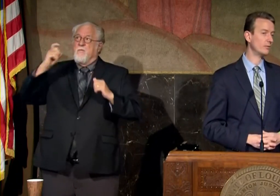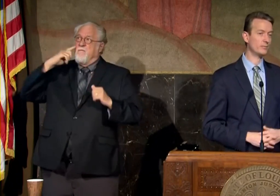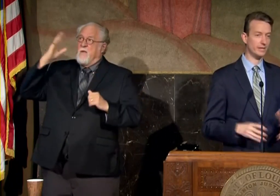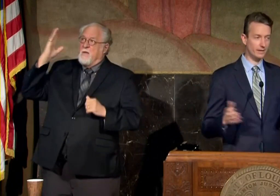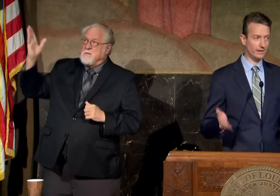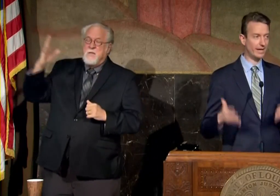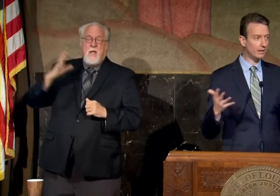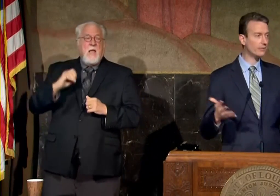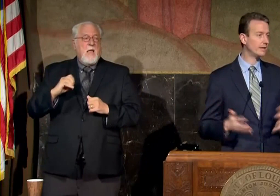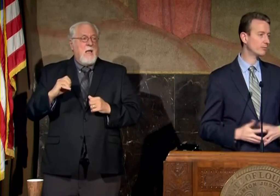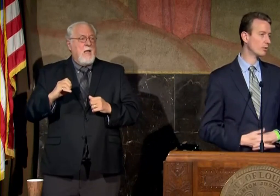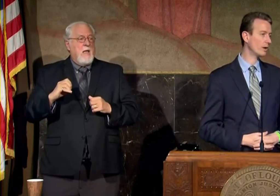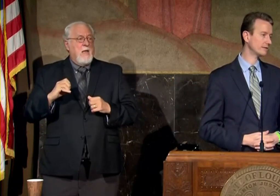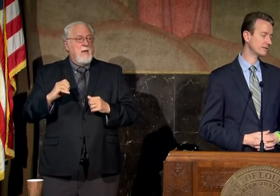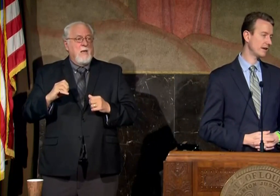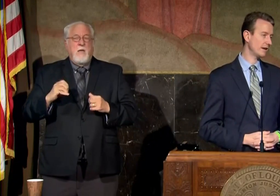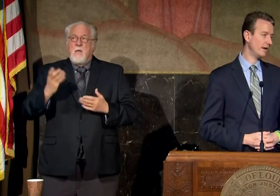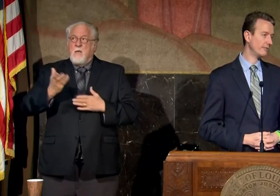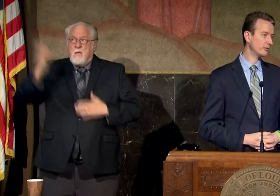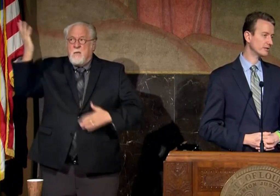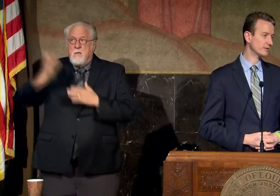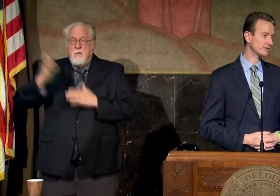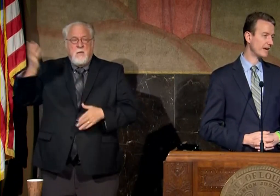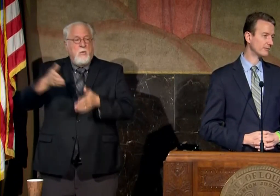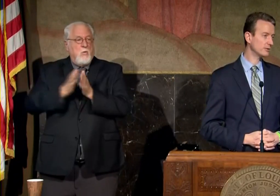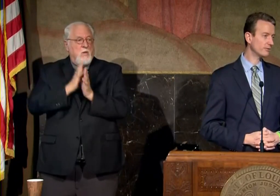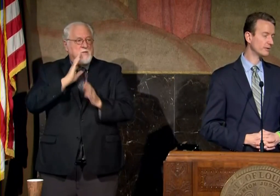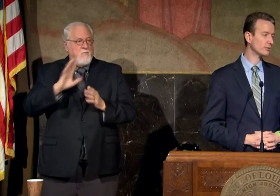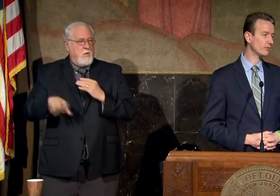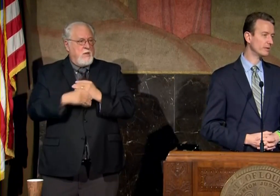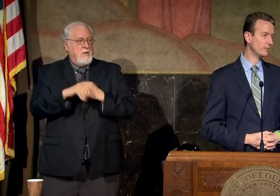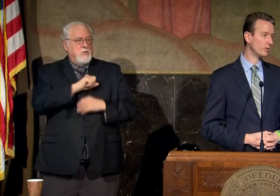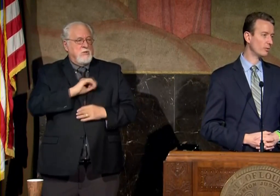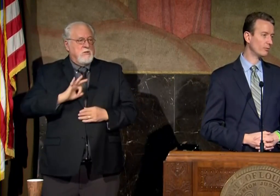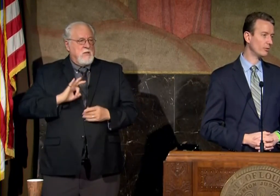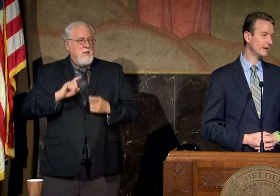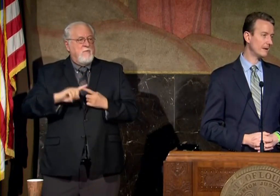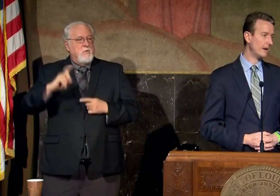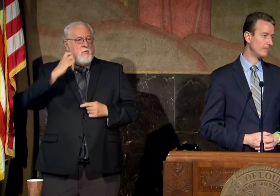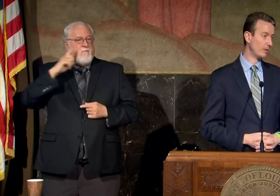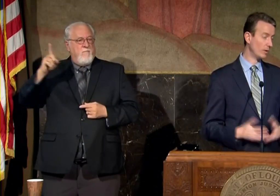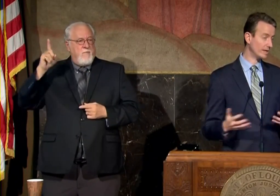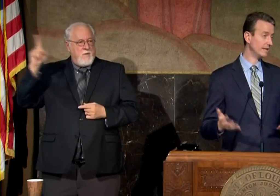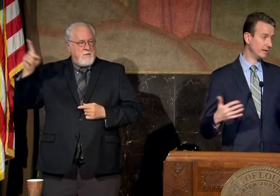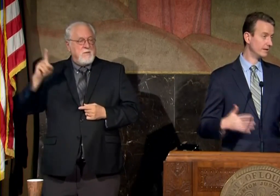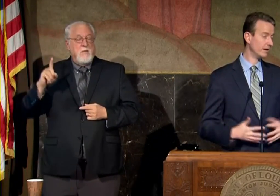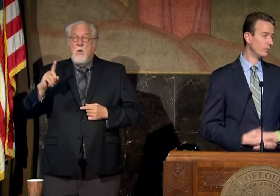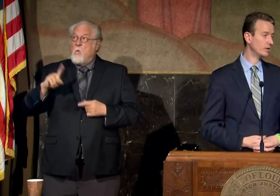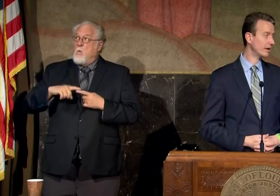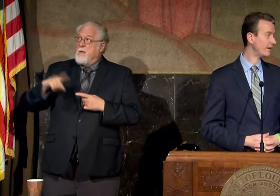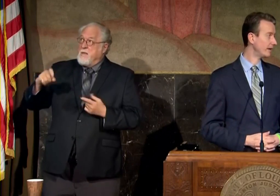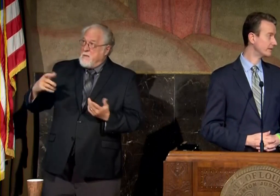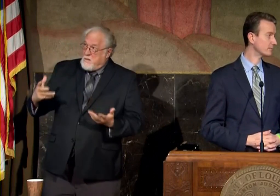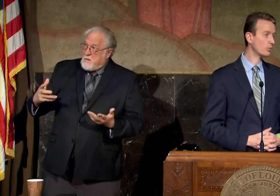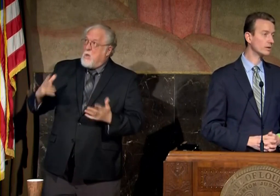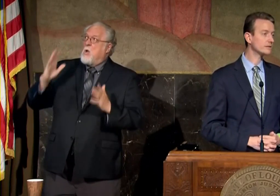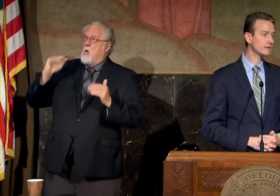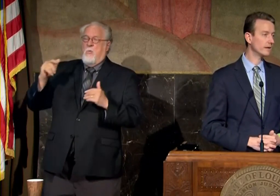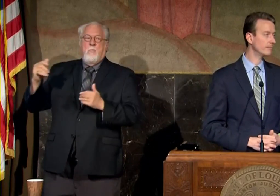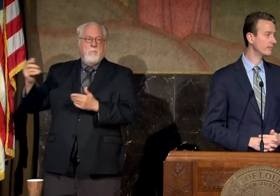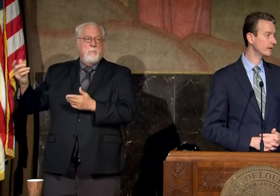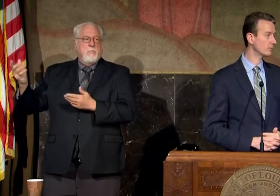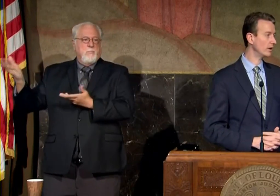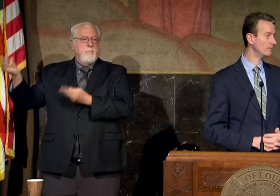we've been uh elevating requests uh for additional staff to the federal government and we're hopeful that when needed we could have that support